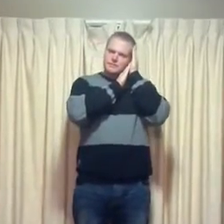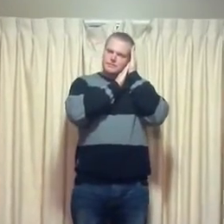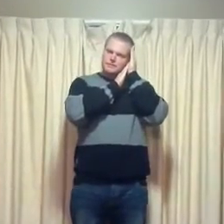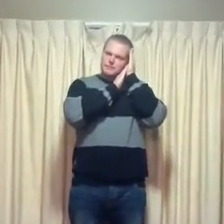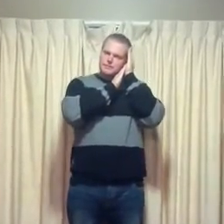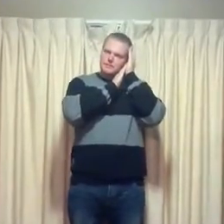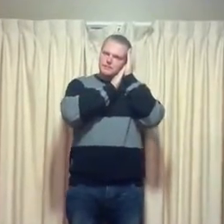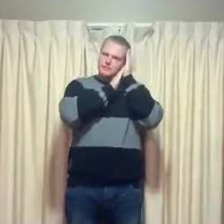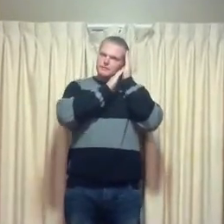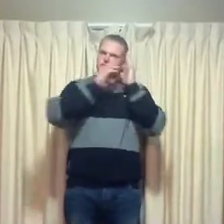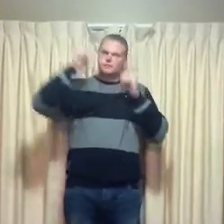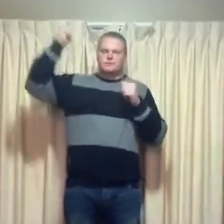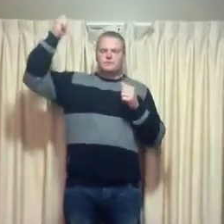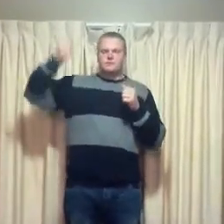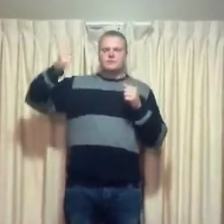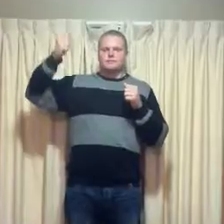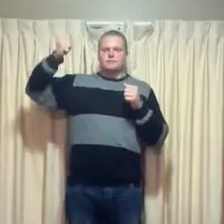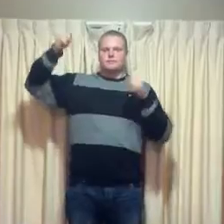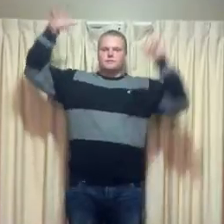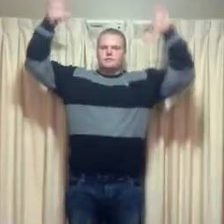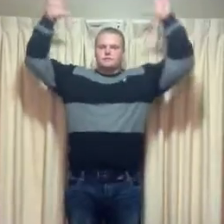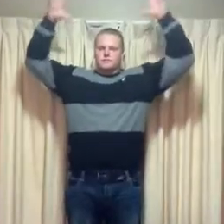And then I tell her,